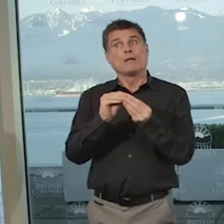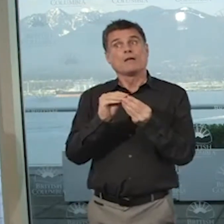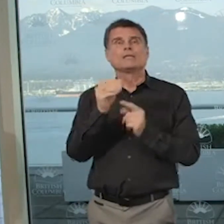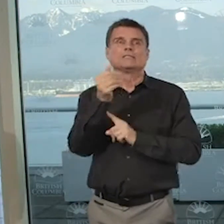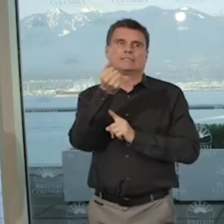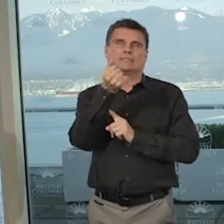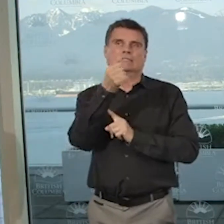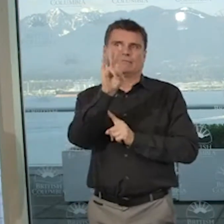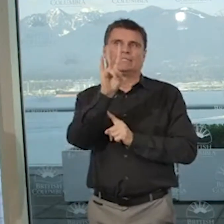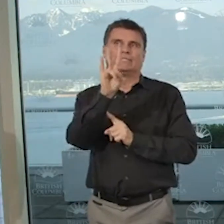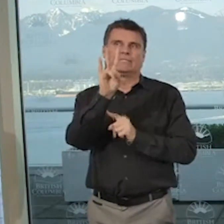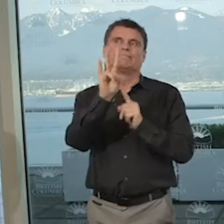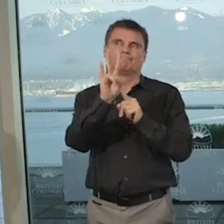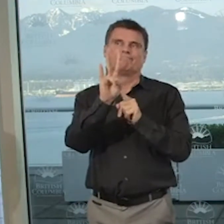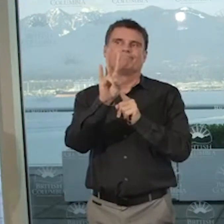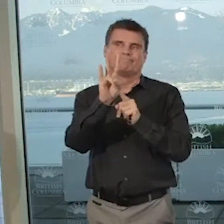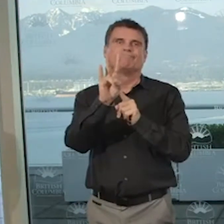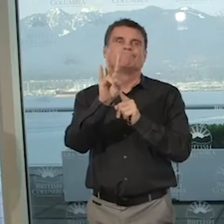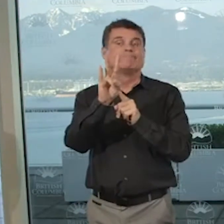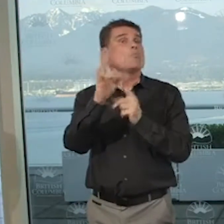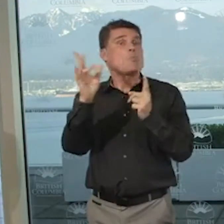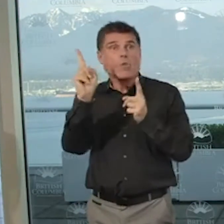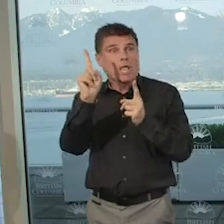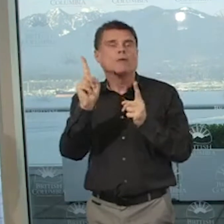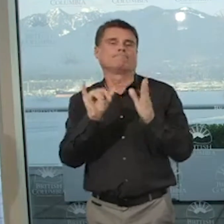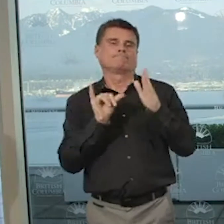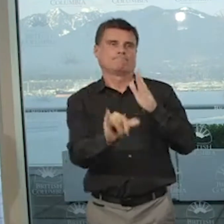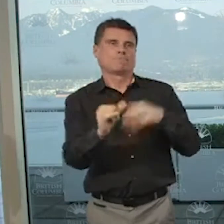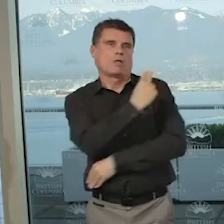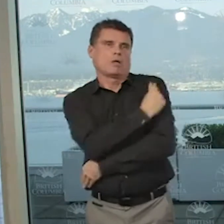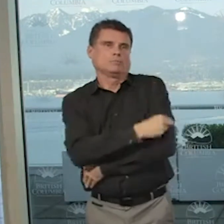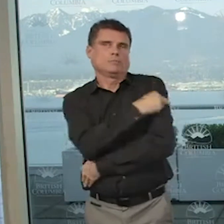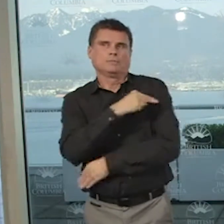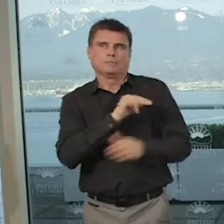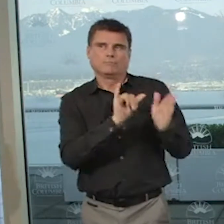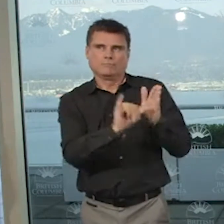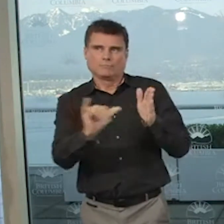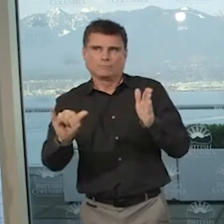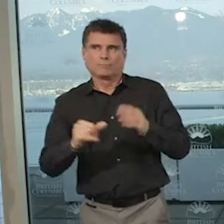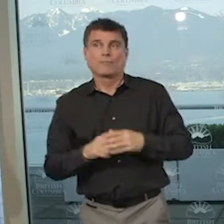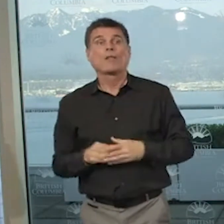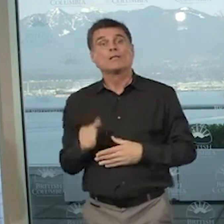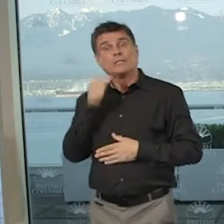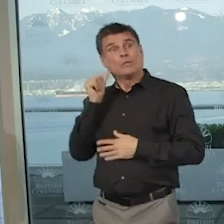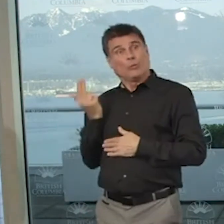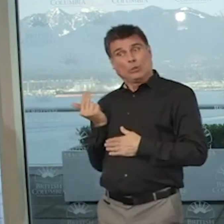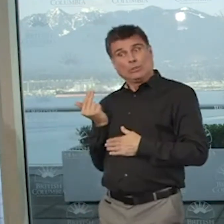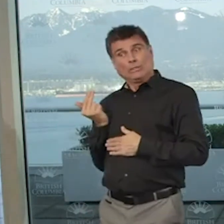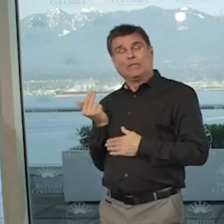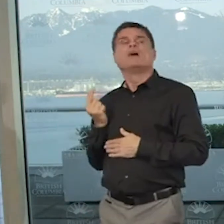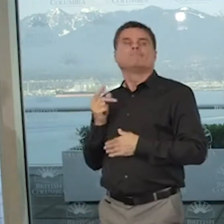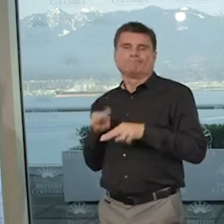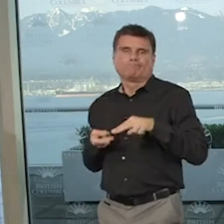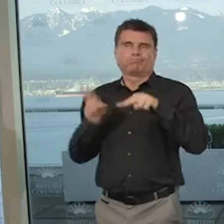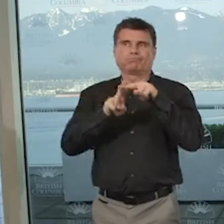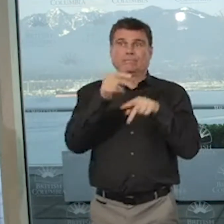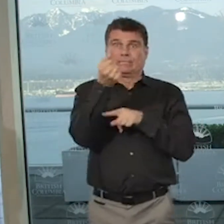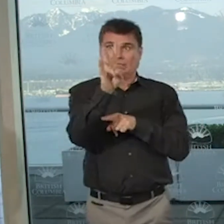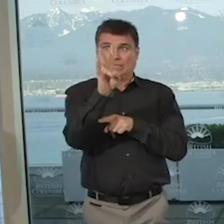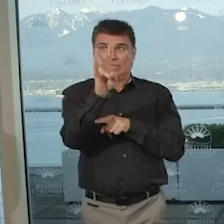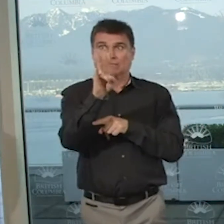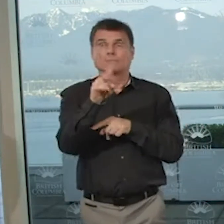in hospital, so that's an increase from 13 from yesterday, with nine of those people being in intensive care right now.